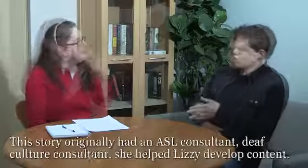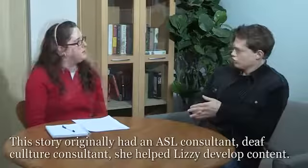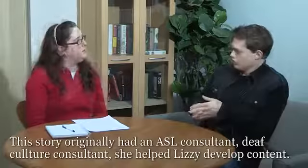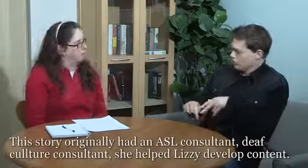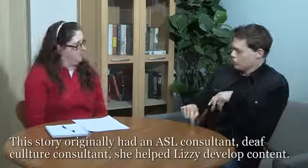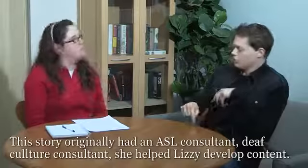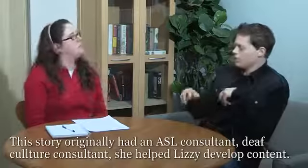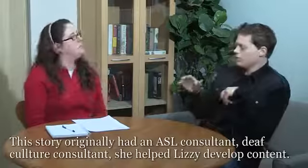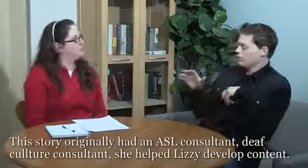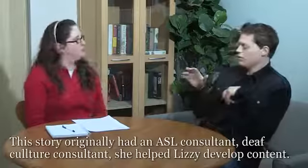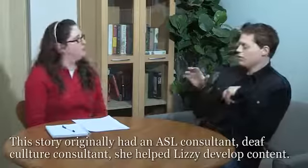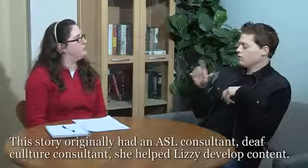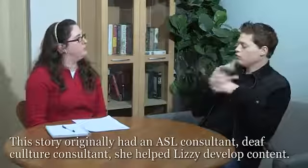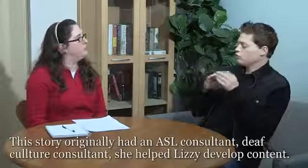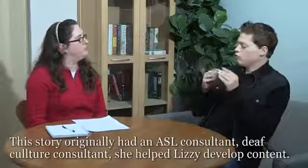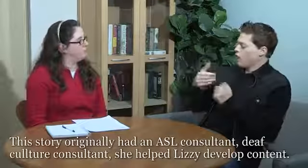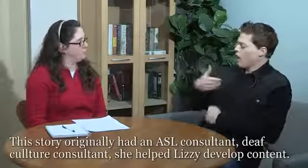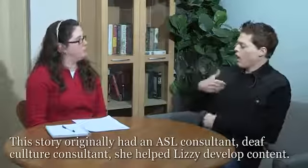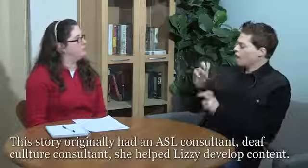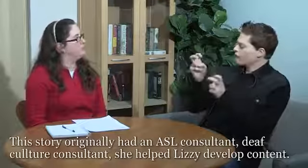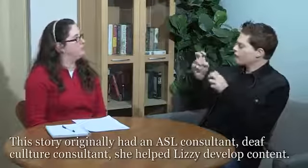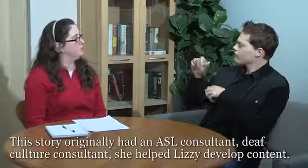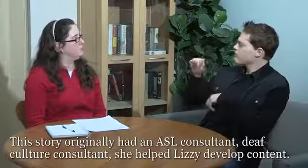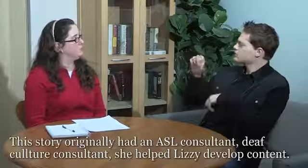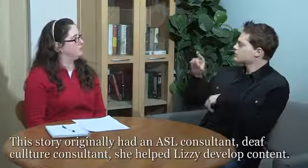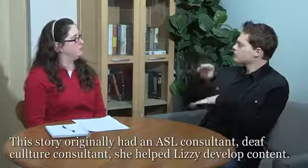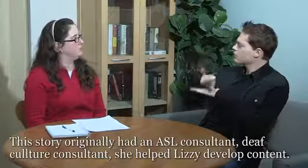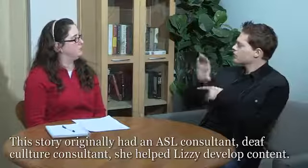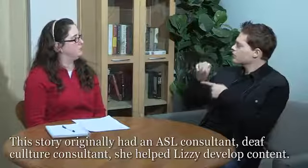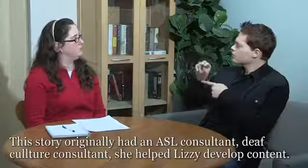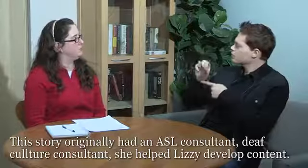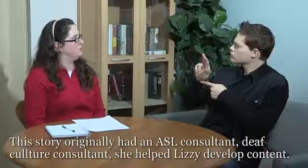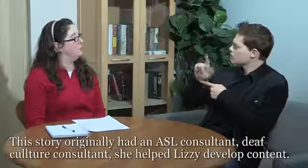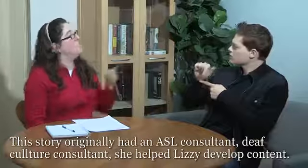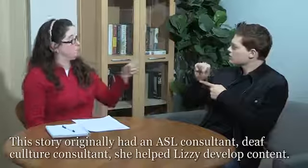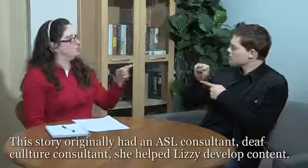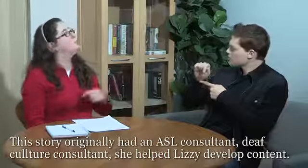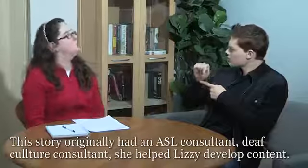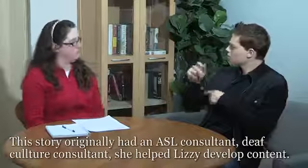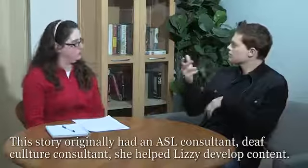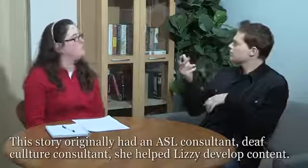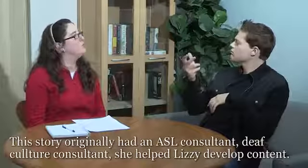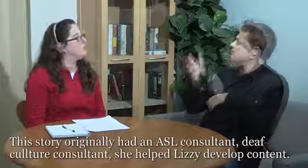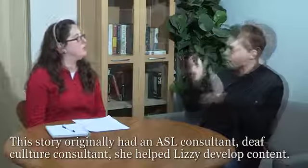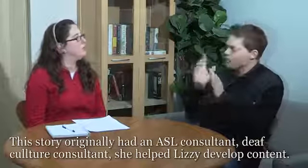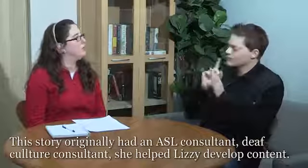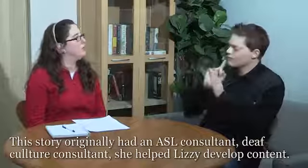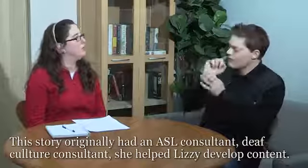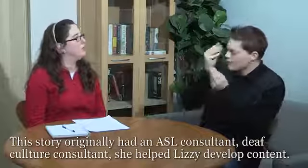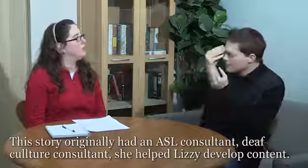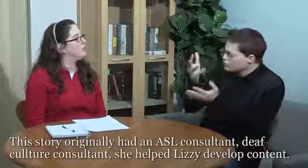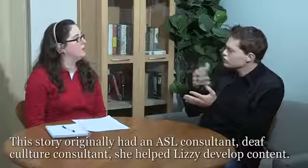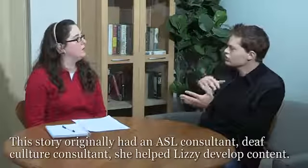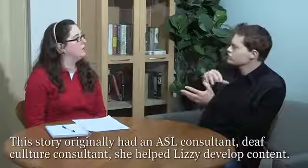Well, you know, this story originally had an ASL consultant help Lizzie develop